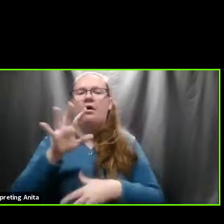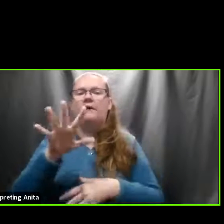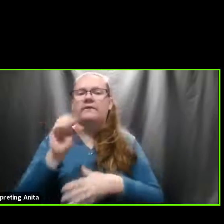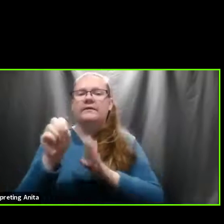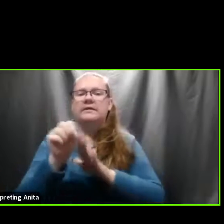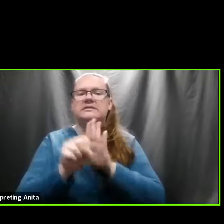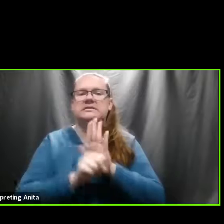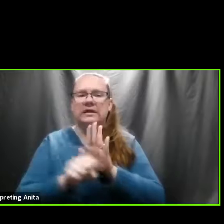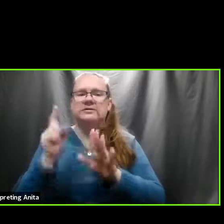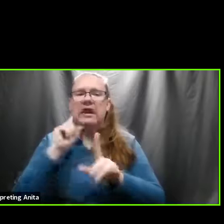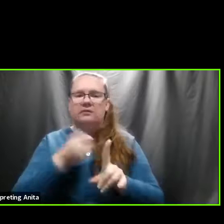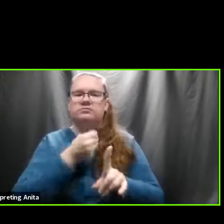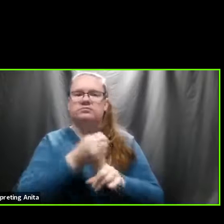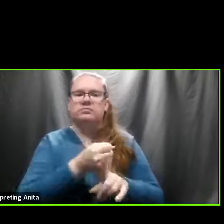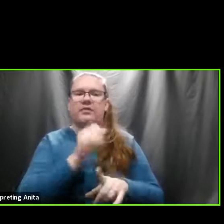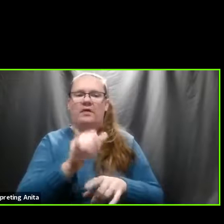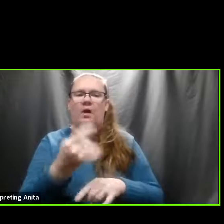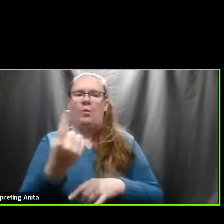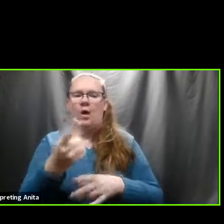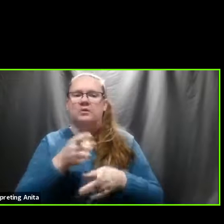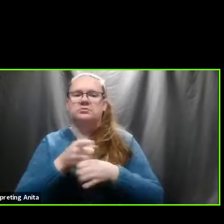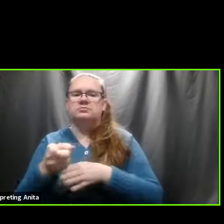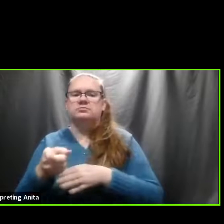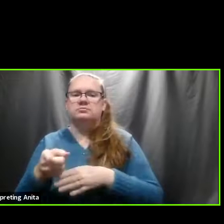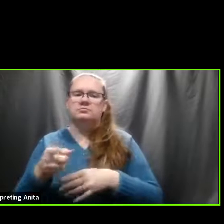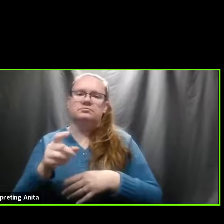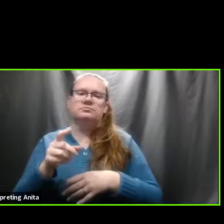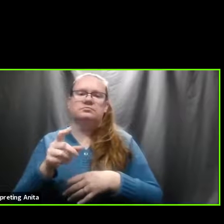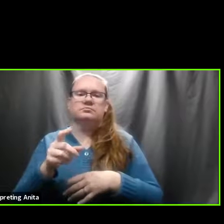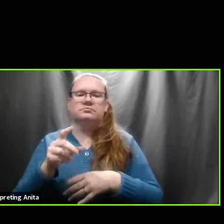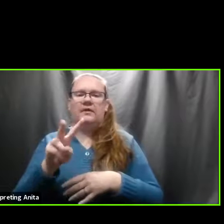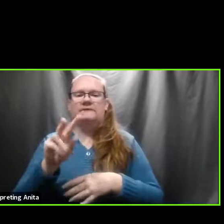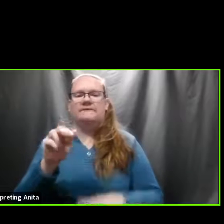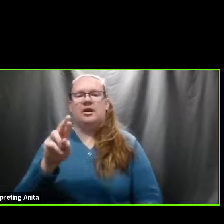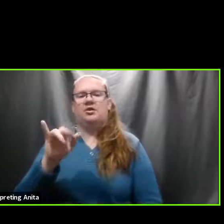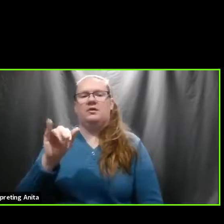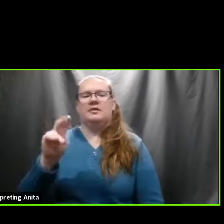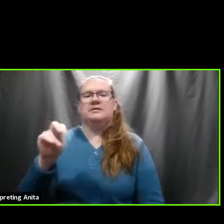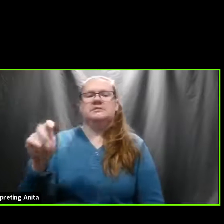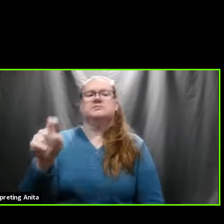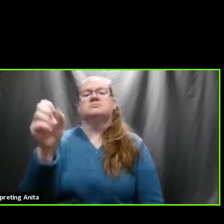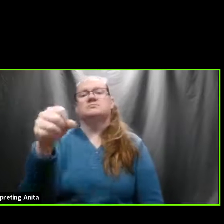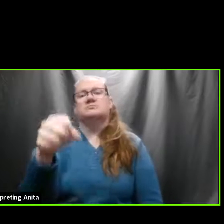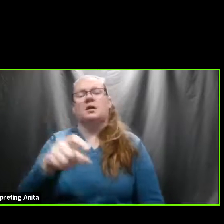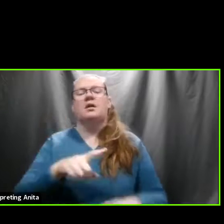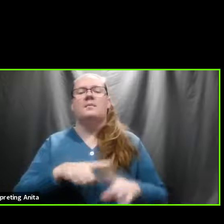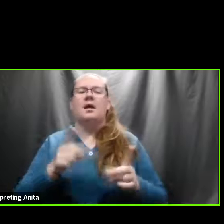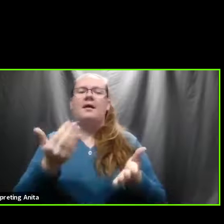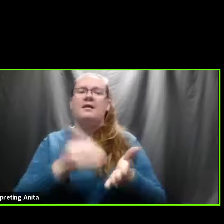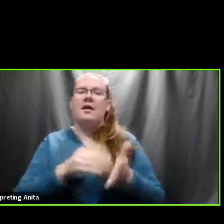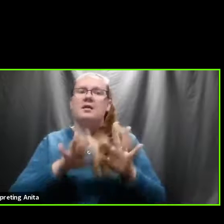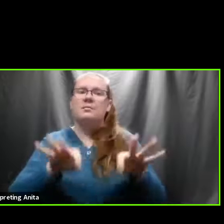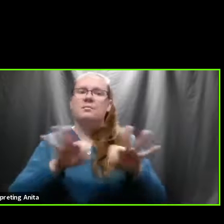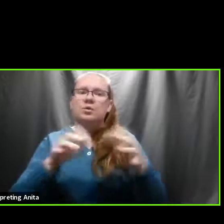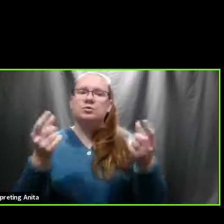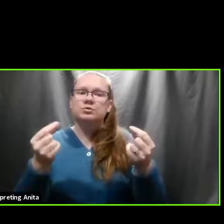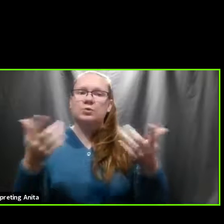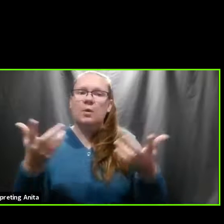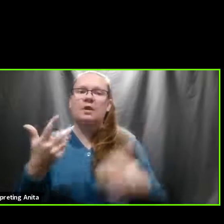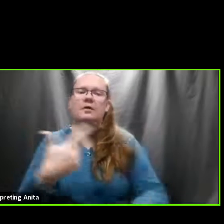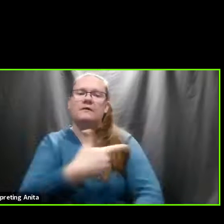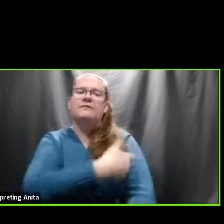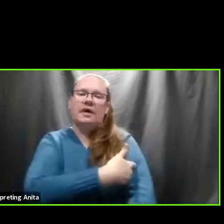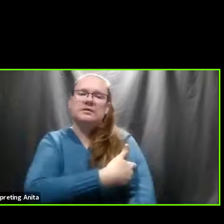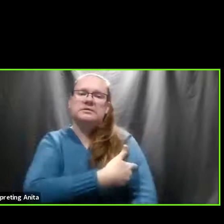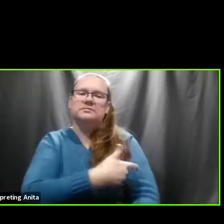So, again, it's just, we go back to what we've talked about. We need to get vaccinated to, again, to, to build, to build that barrier